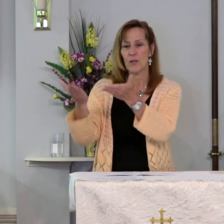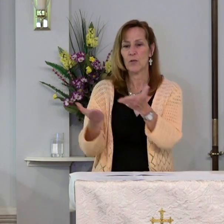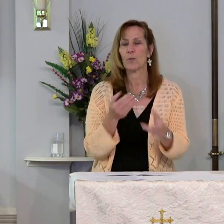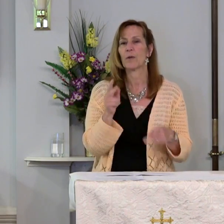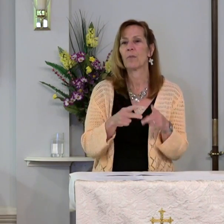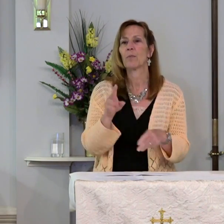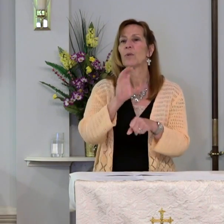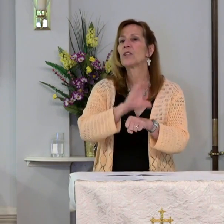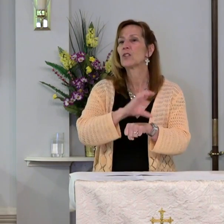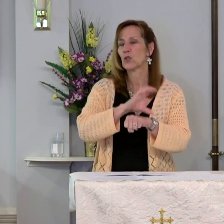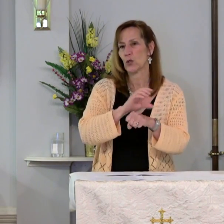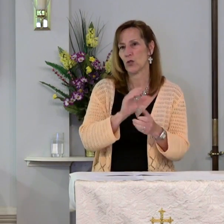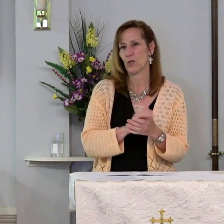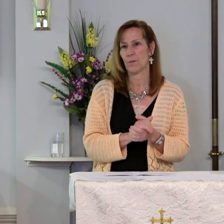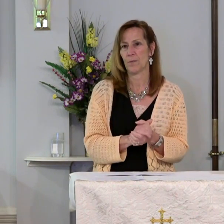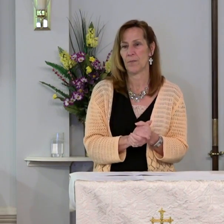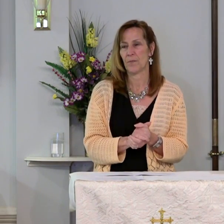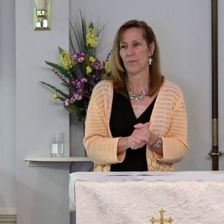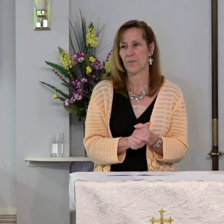people in.